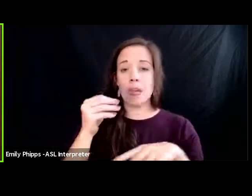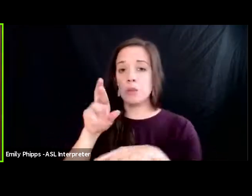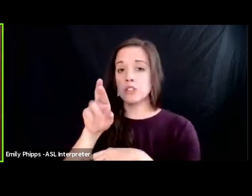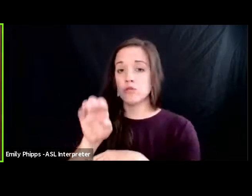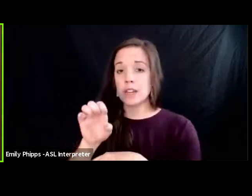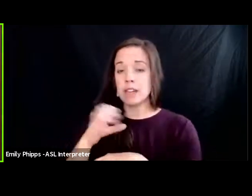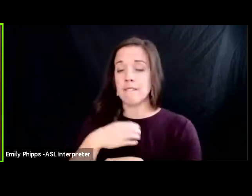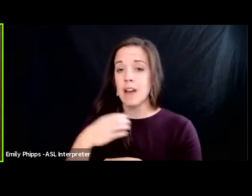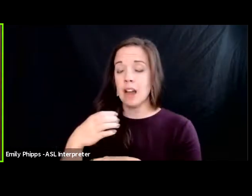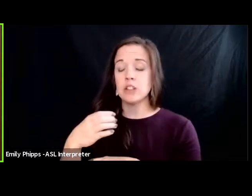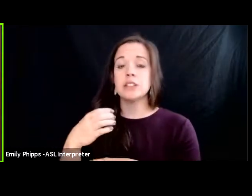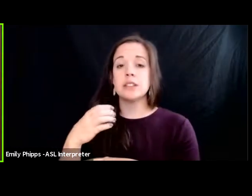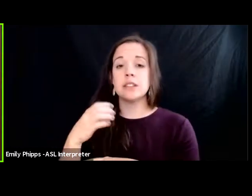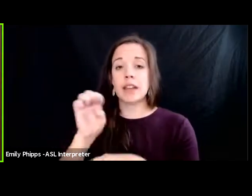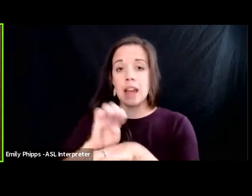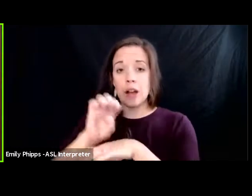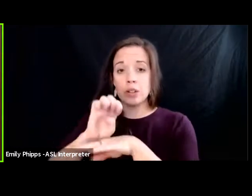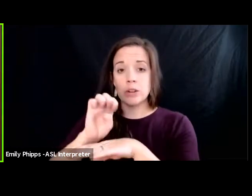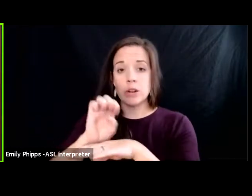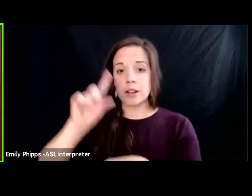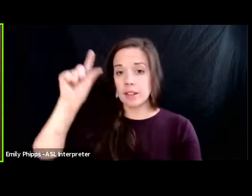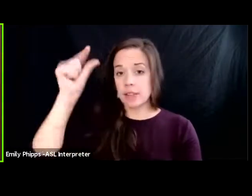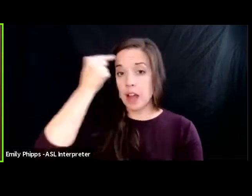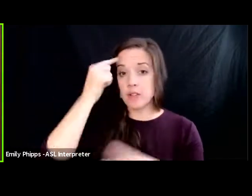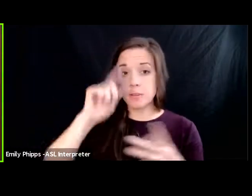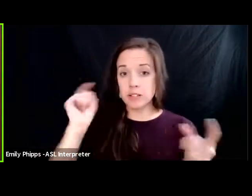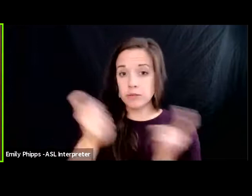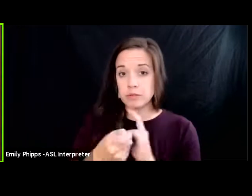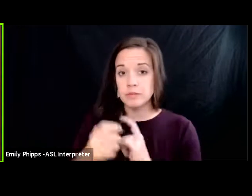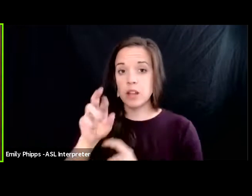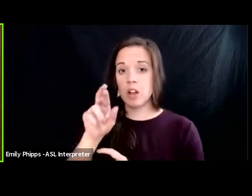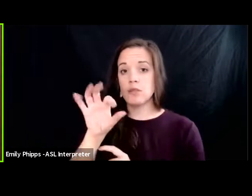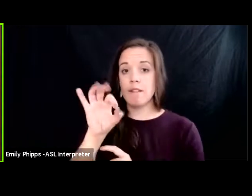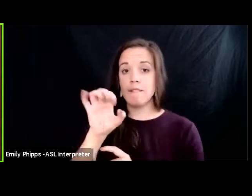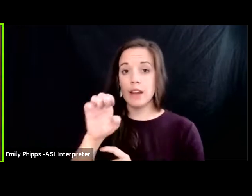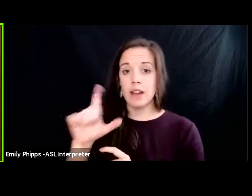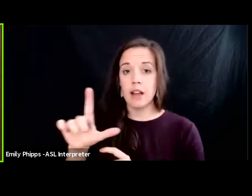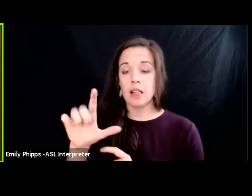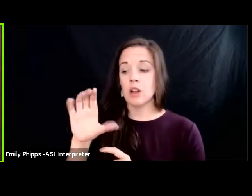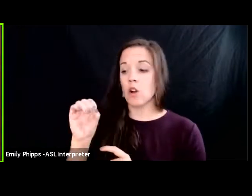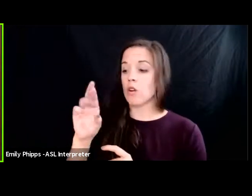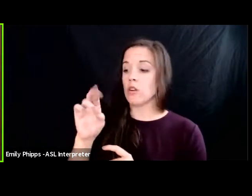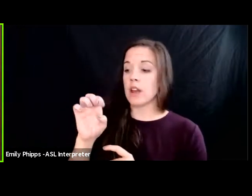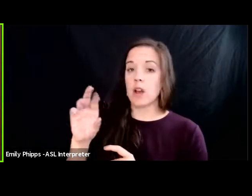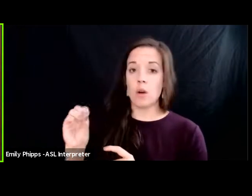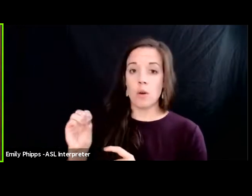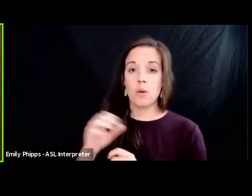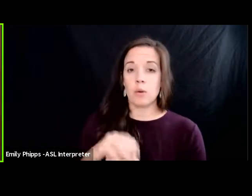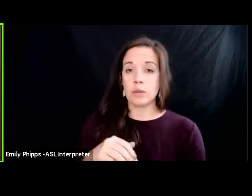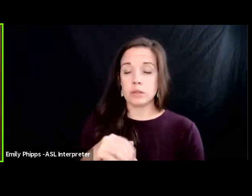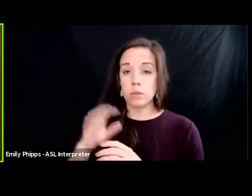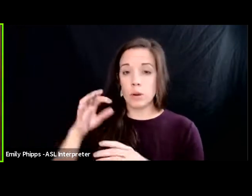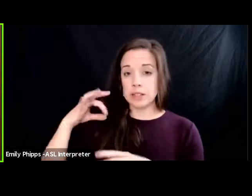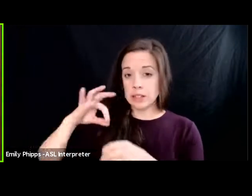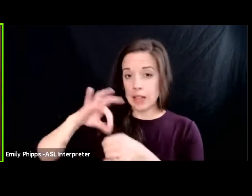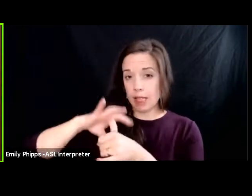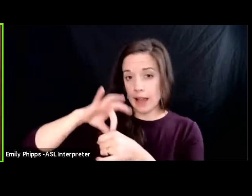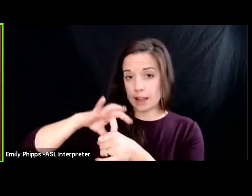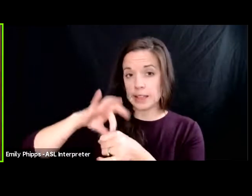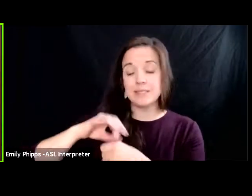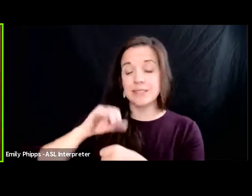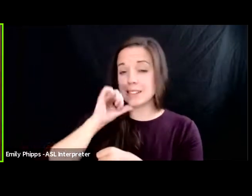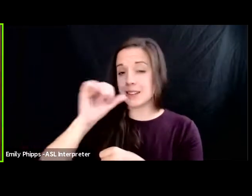the government shifted rafael correa was elected as president and he did not have a very u.s friendly approach